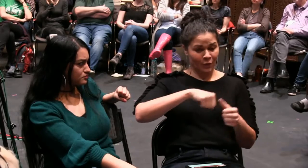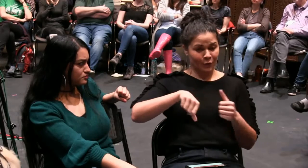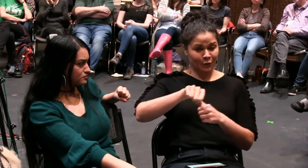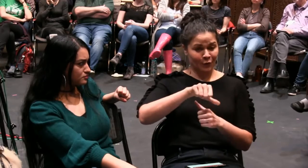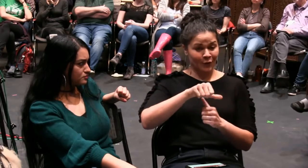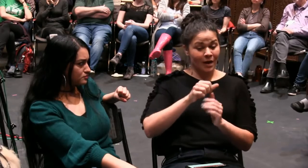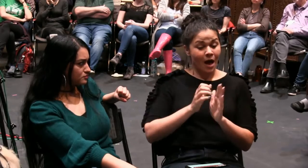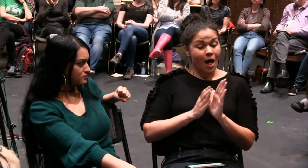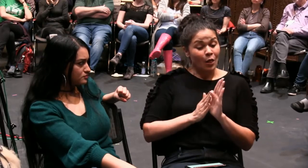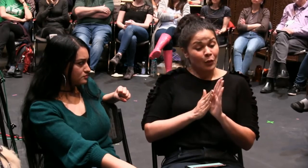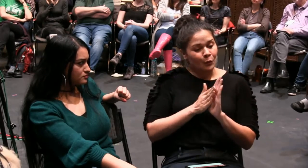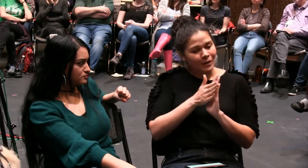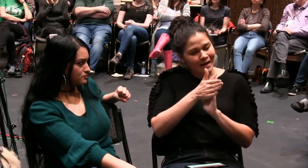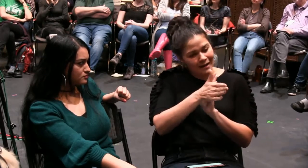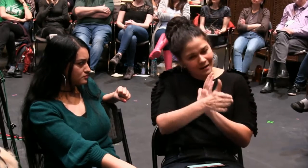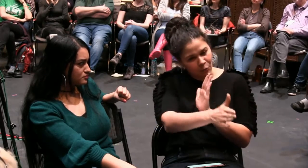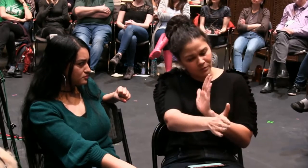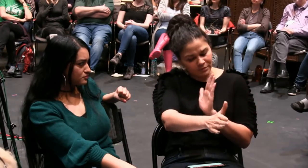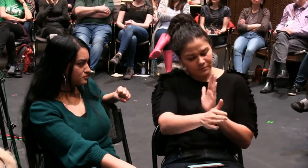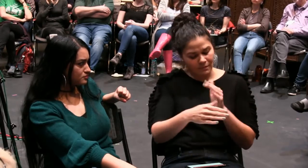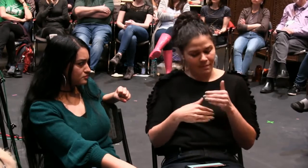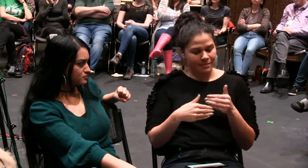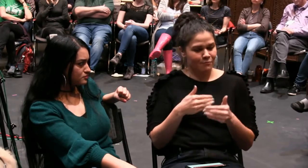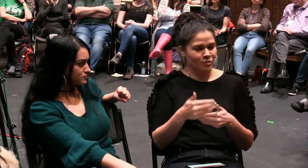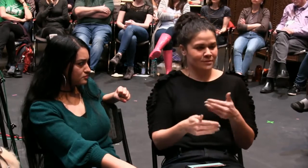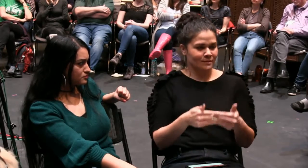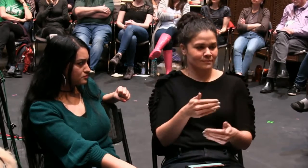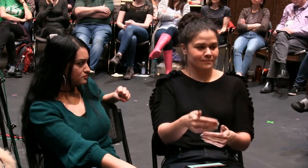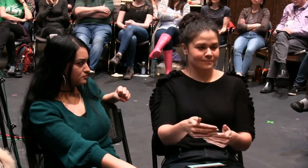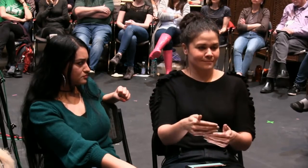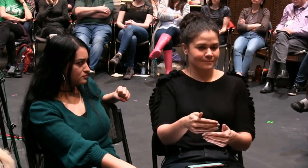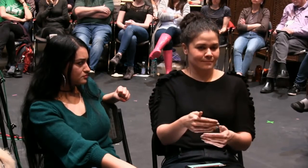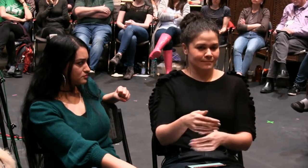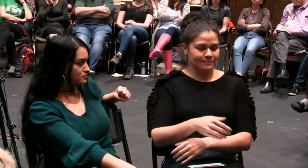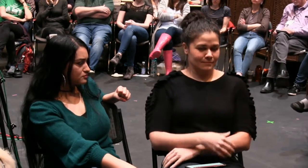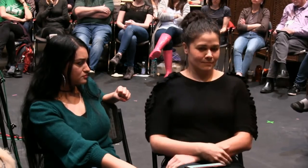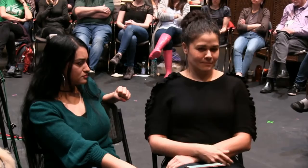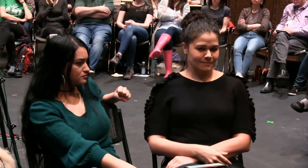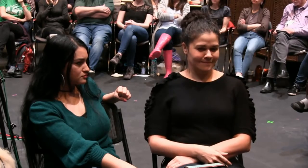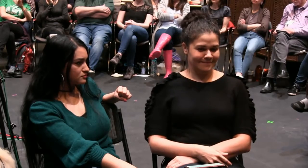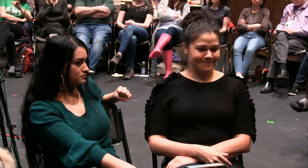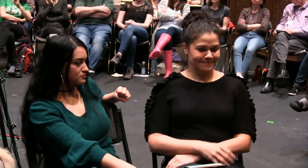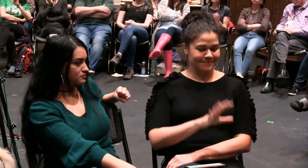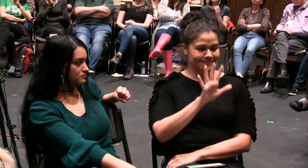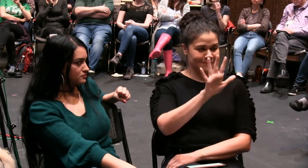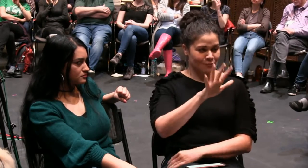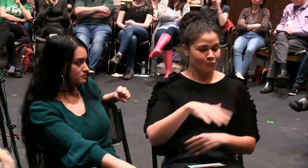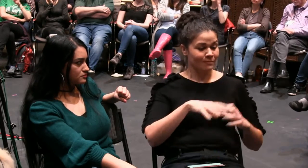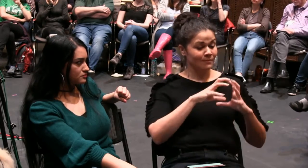People are honest with each other throughout the process. And that's the difference.